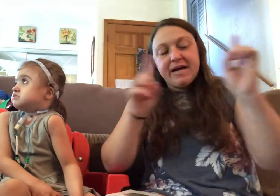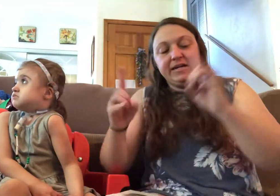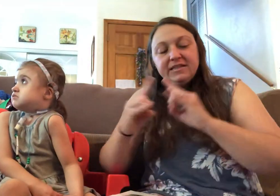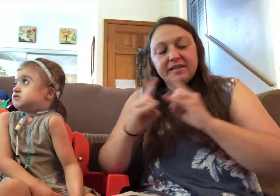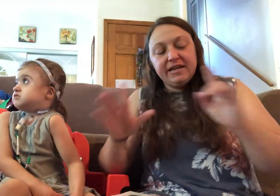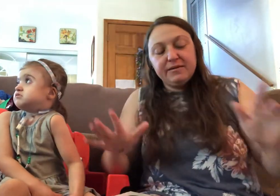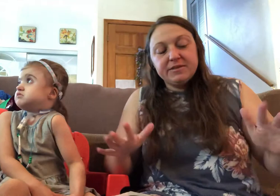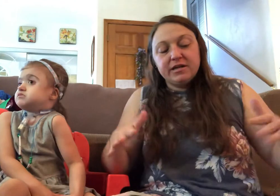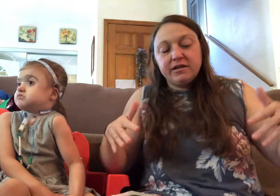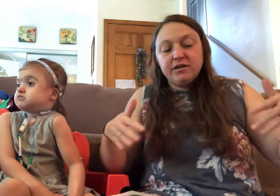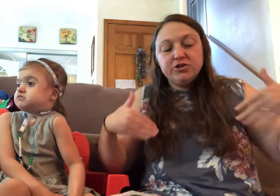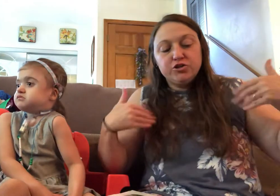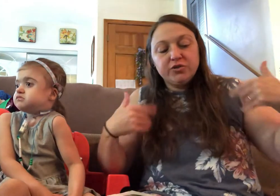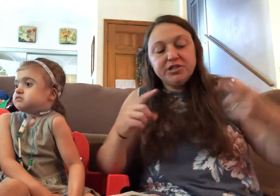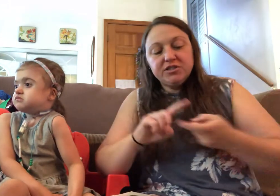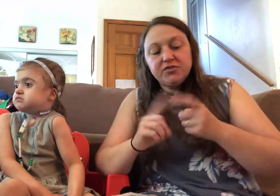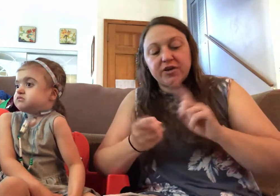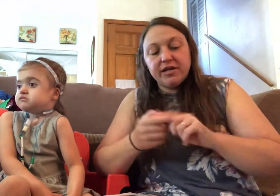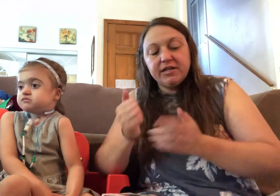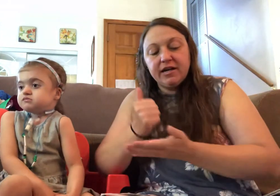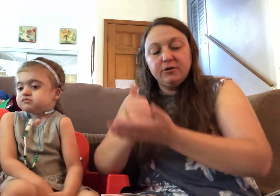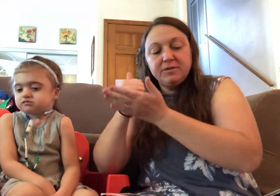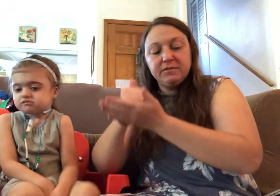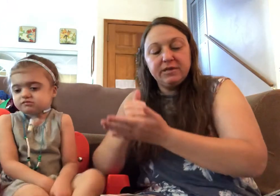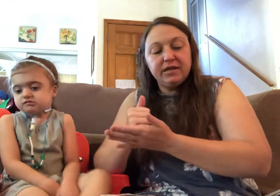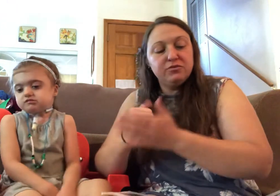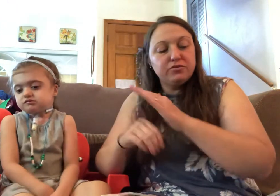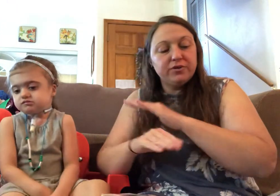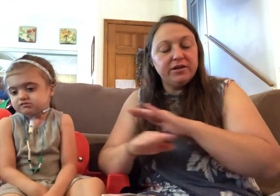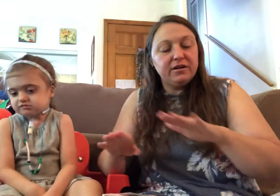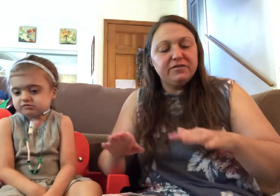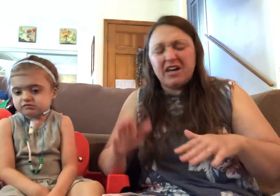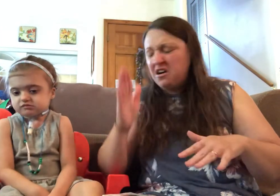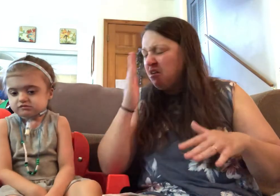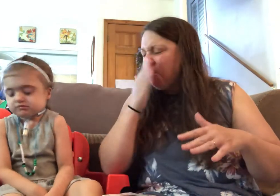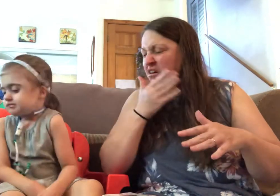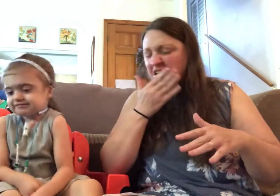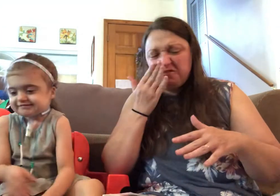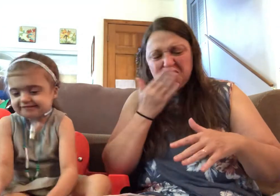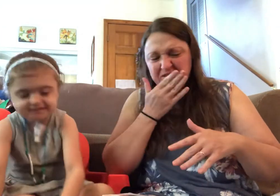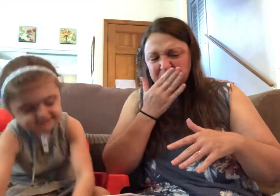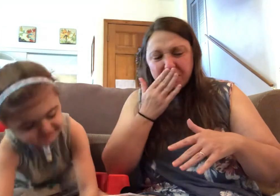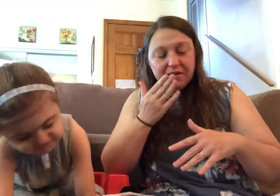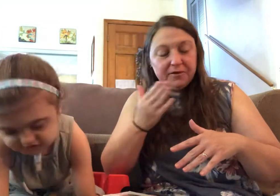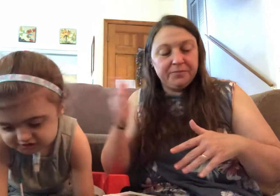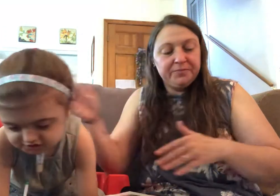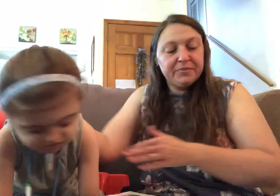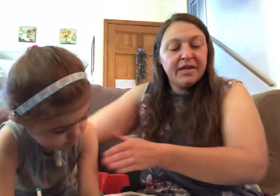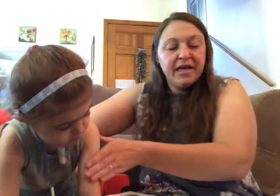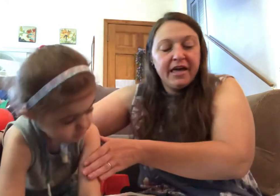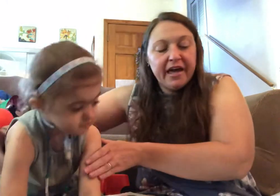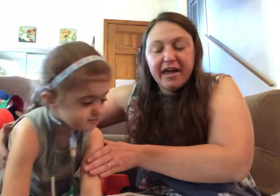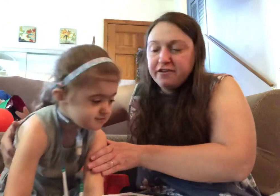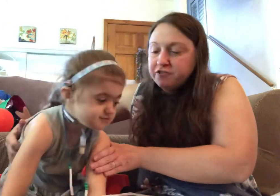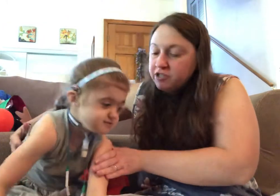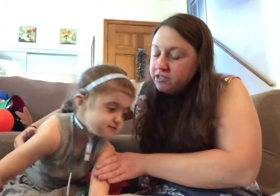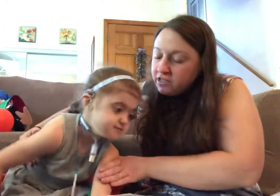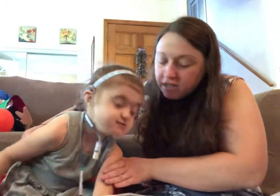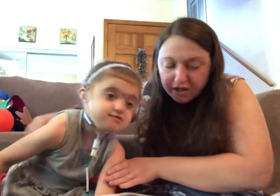Back at the campsite, George's friend helped him get rid of that awful smell. After a